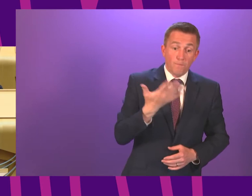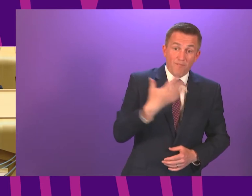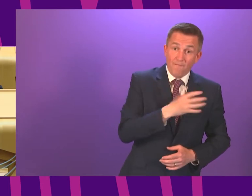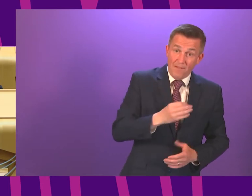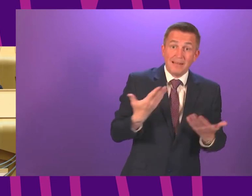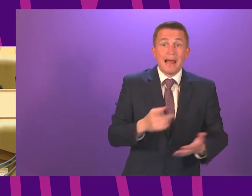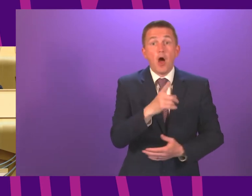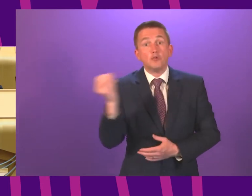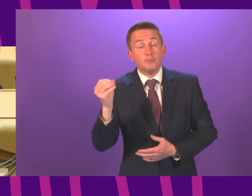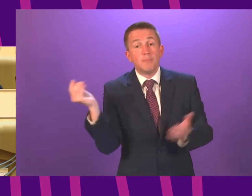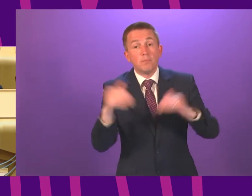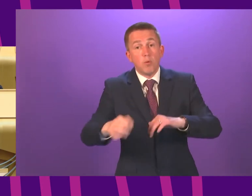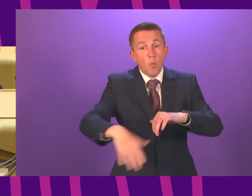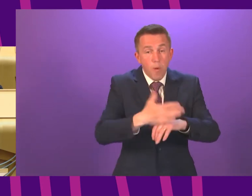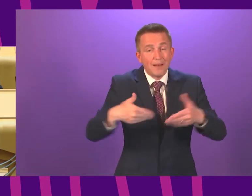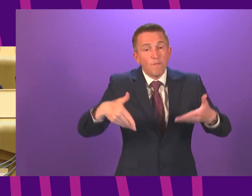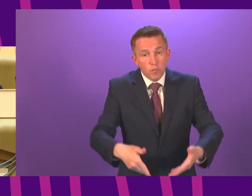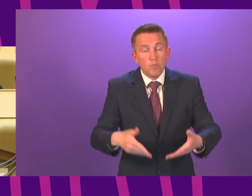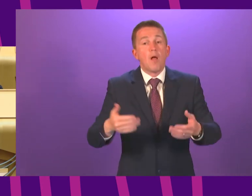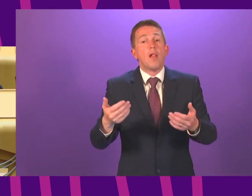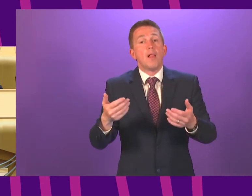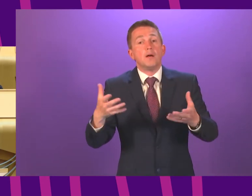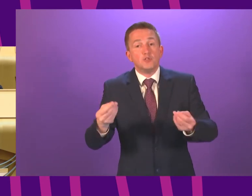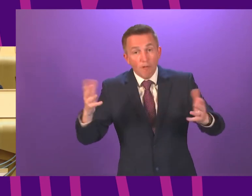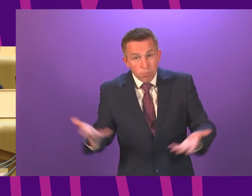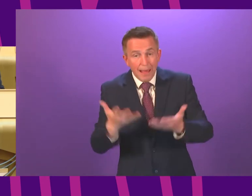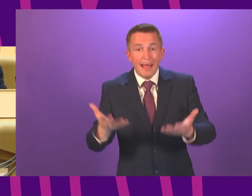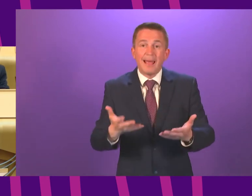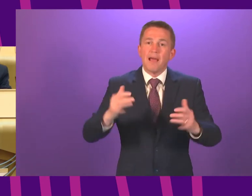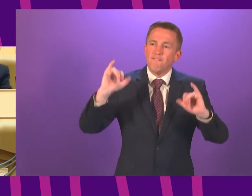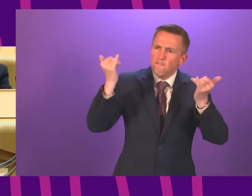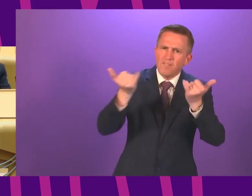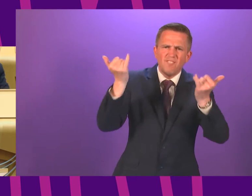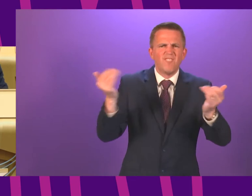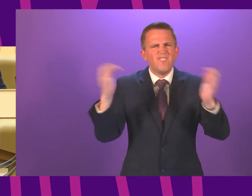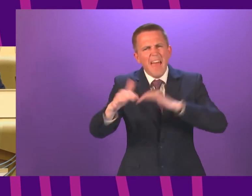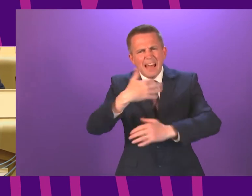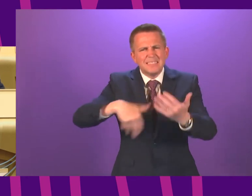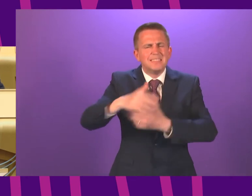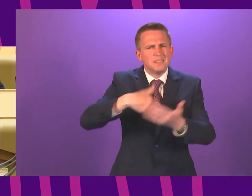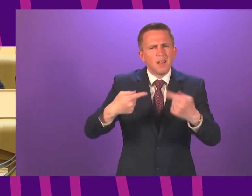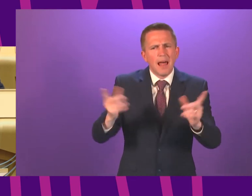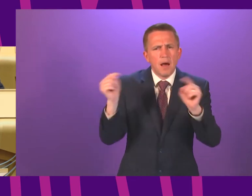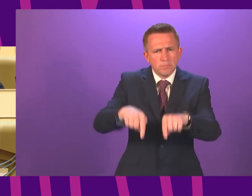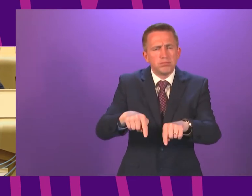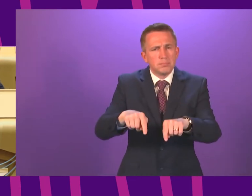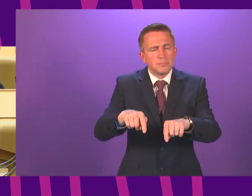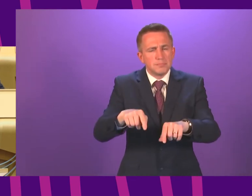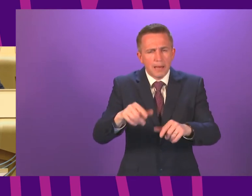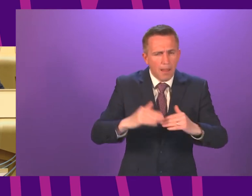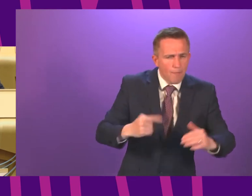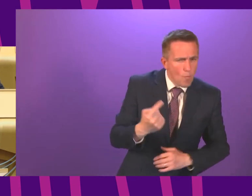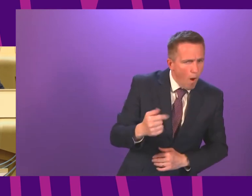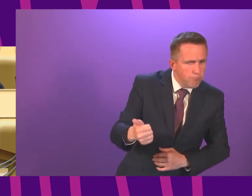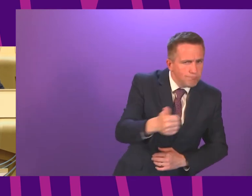weddings and funerals and places like soft play and fun fairs can reopen. Again, I know these changes will be welcome, but please continue